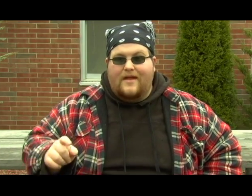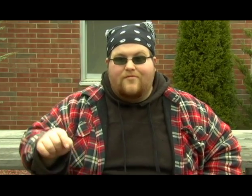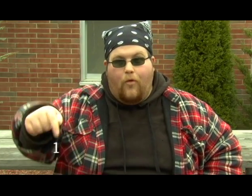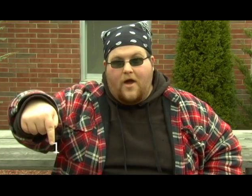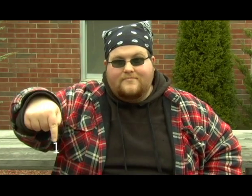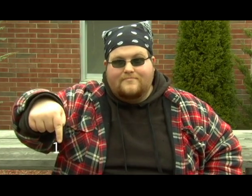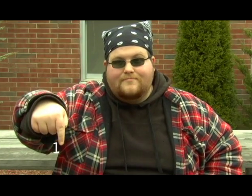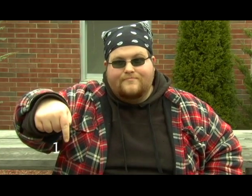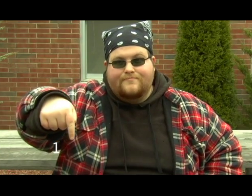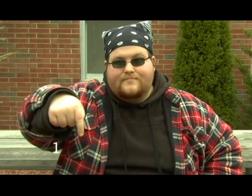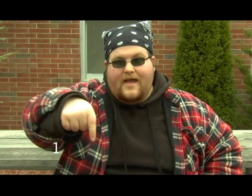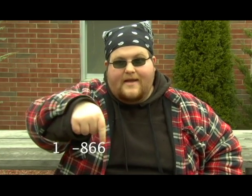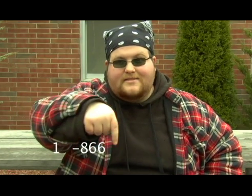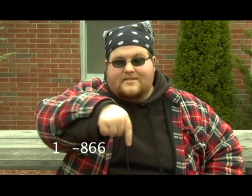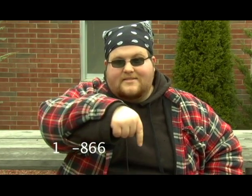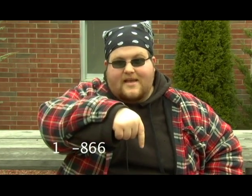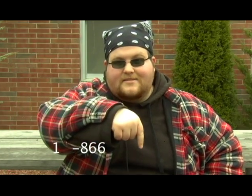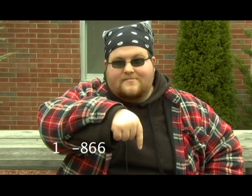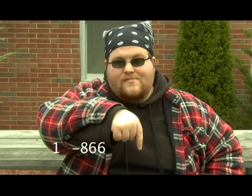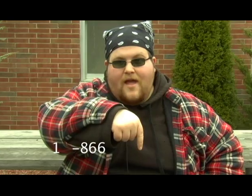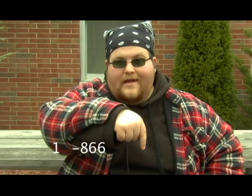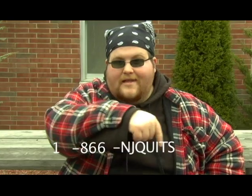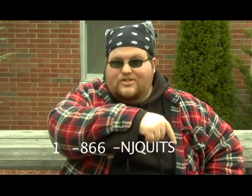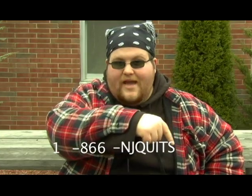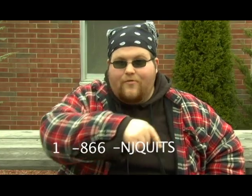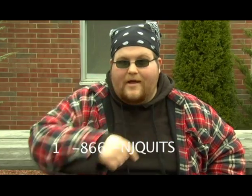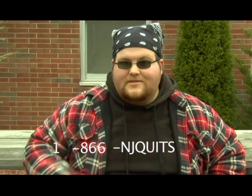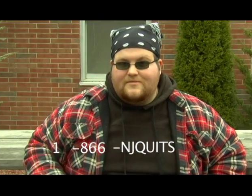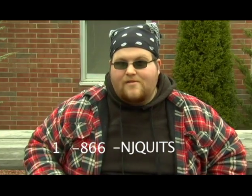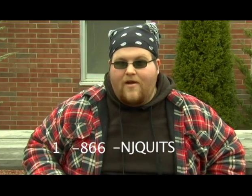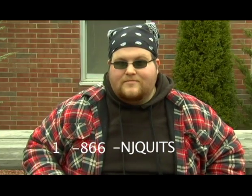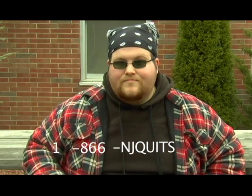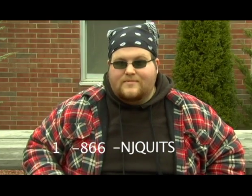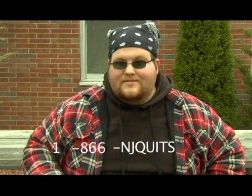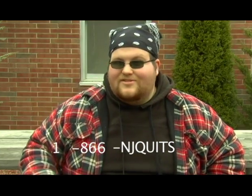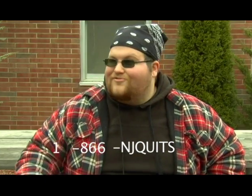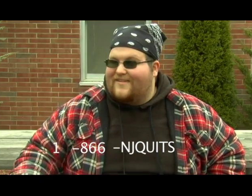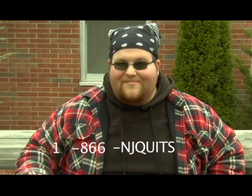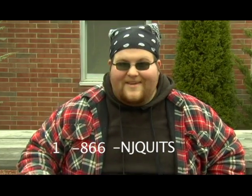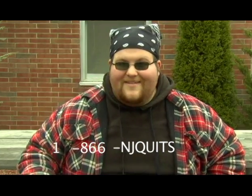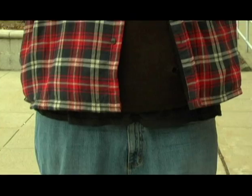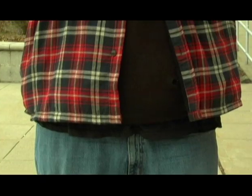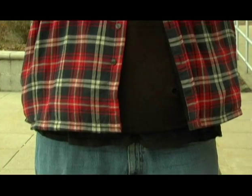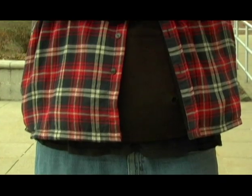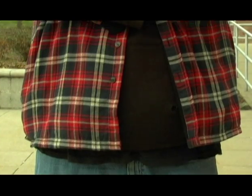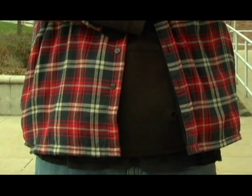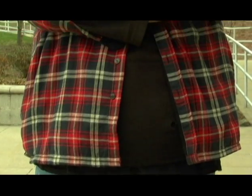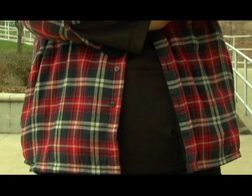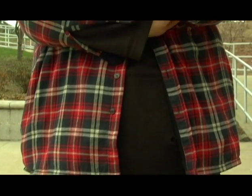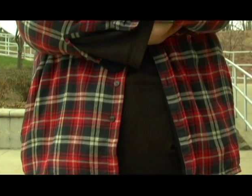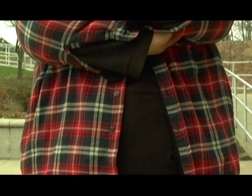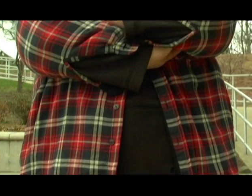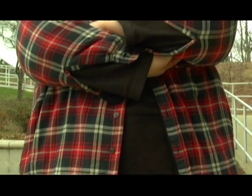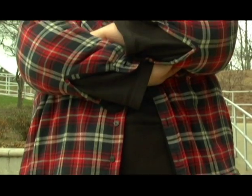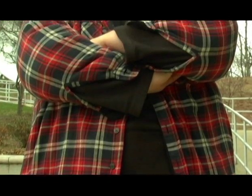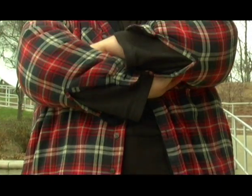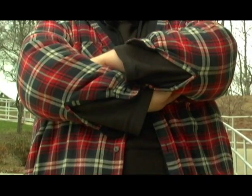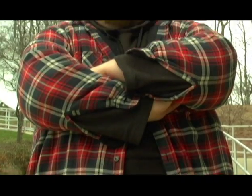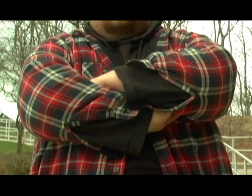It's 1-866-NJ Quit Trust me, you don't wanna see me at your